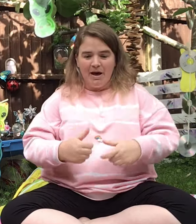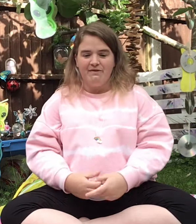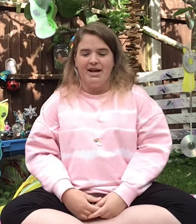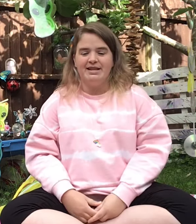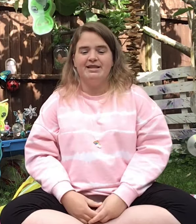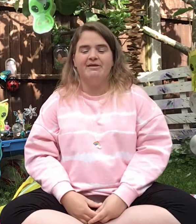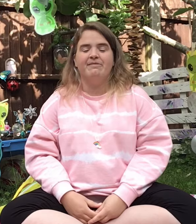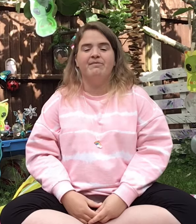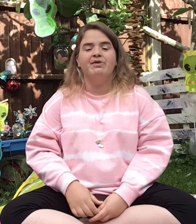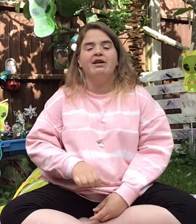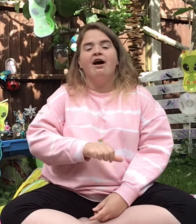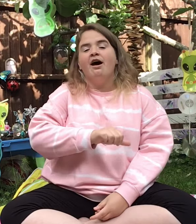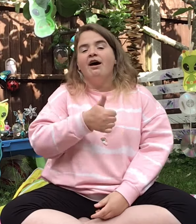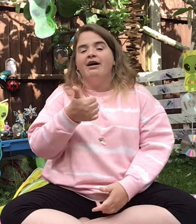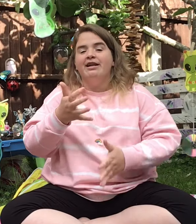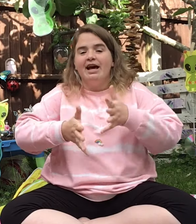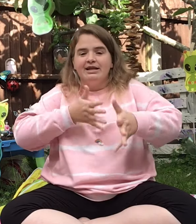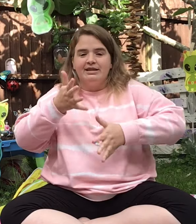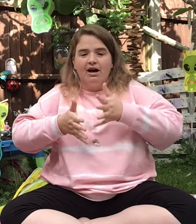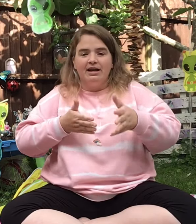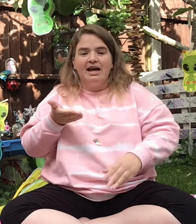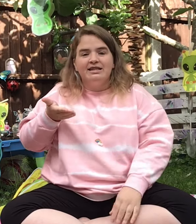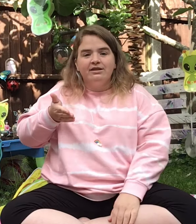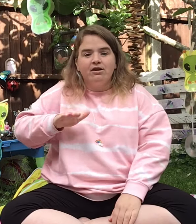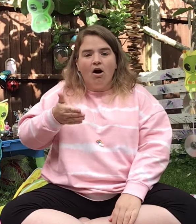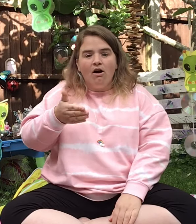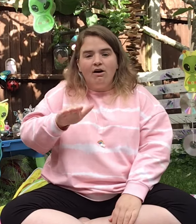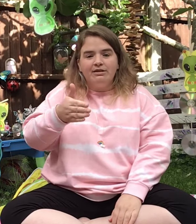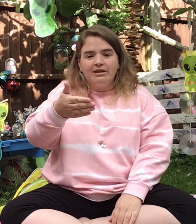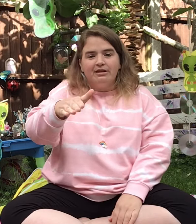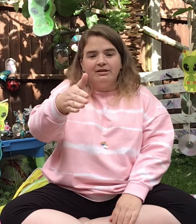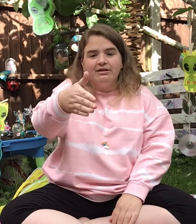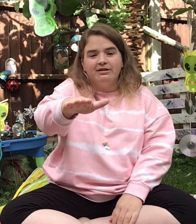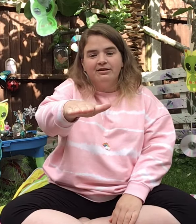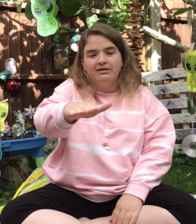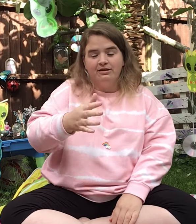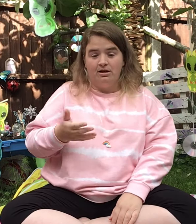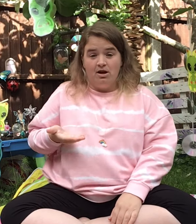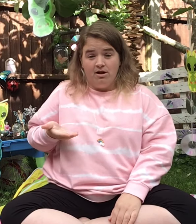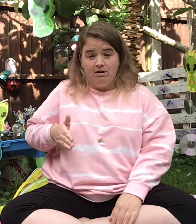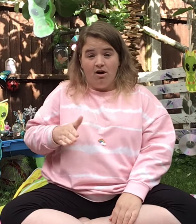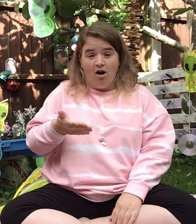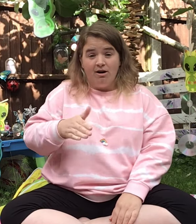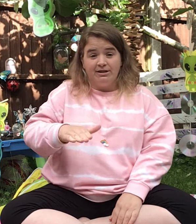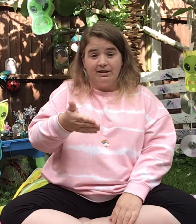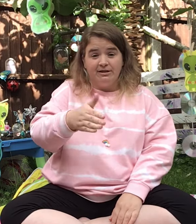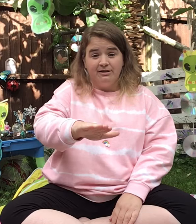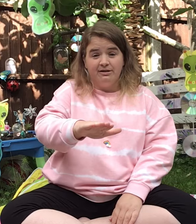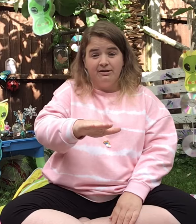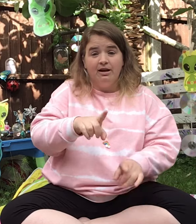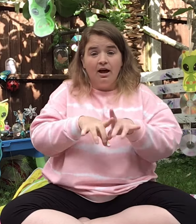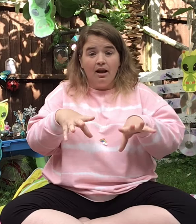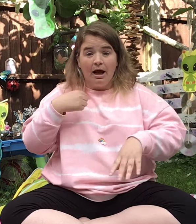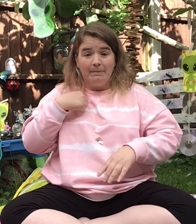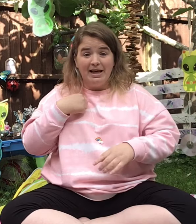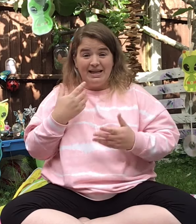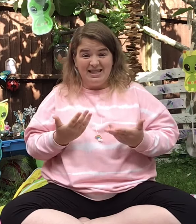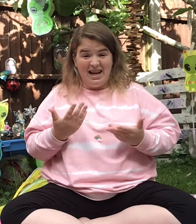Perfect. Our next sign is garden. Garden. Garden. Like me today,